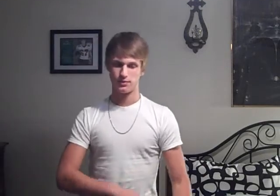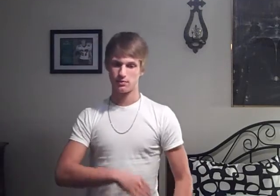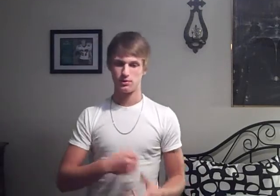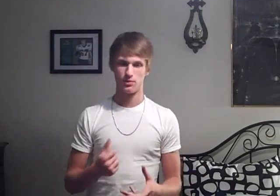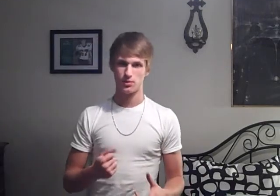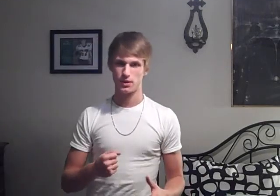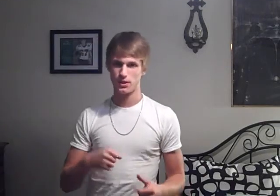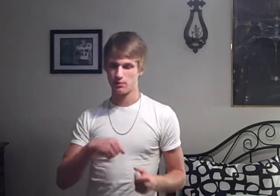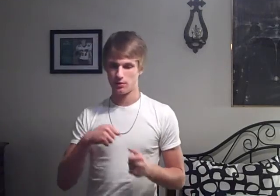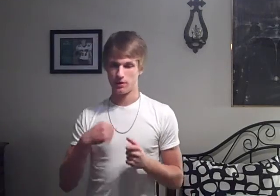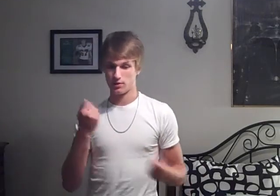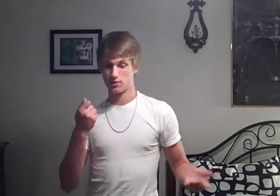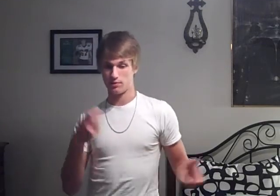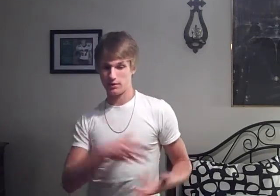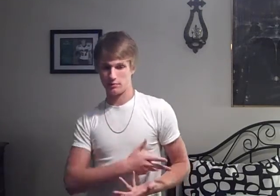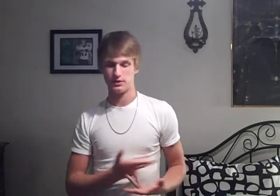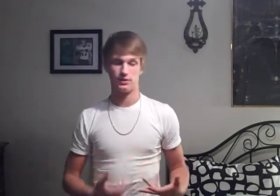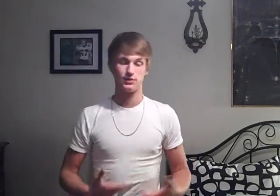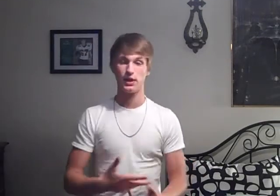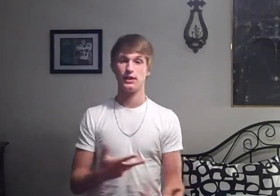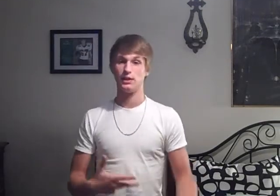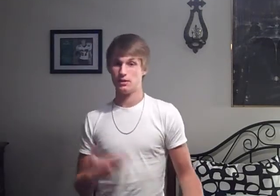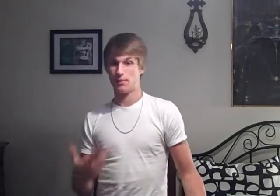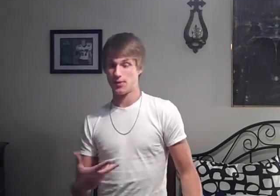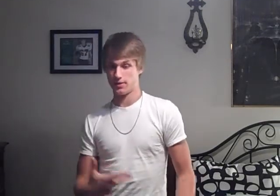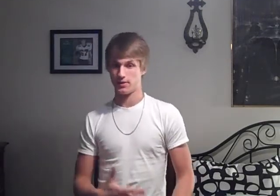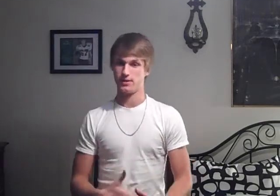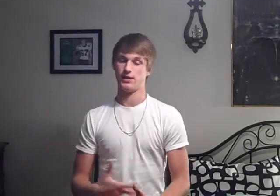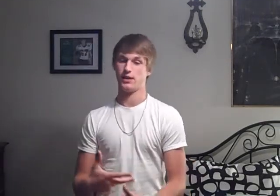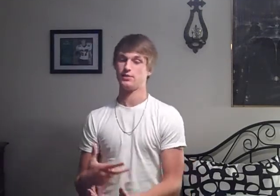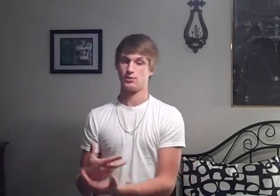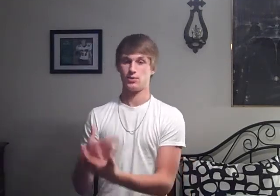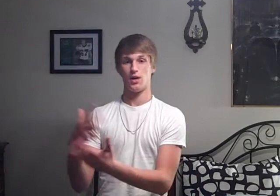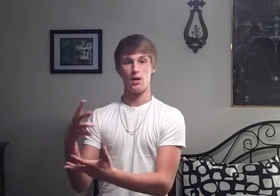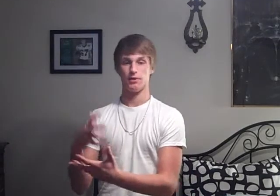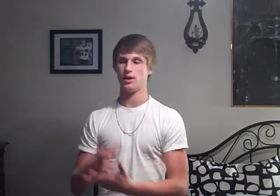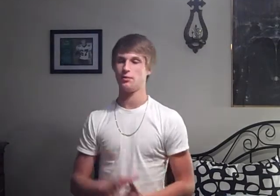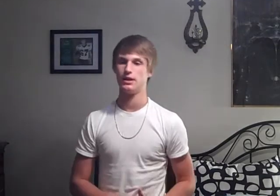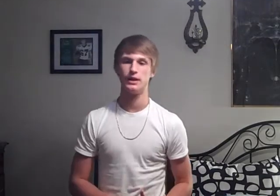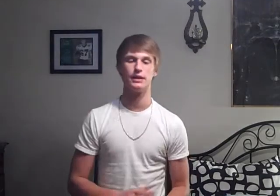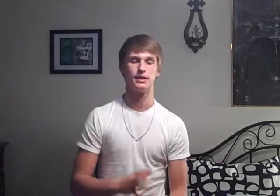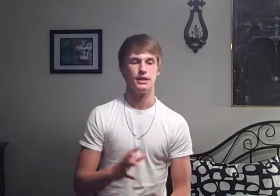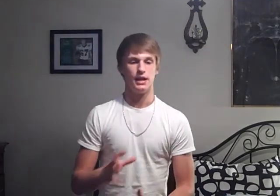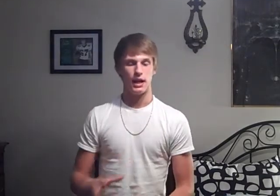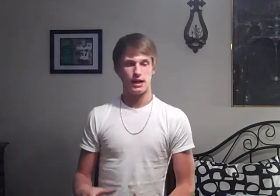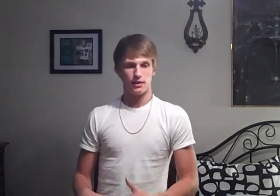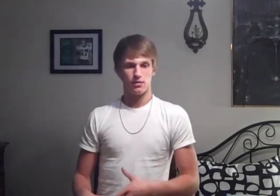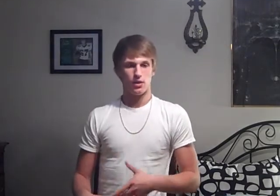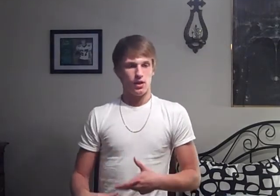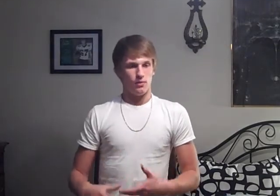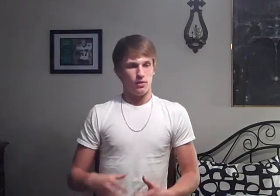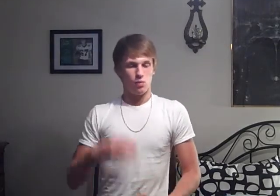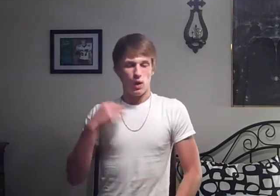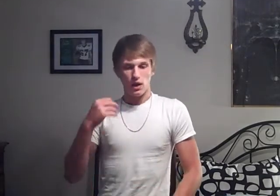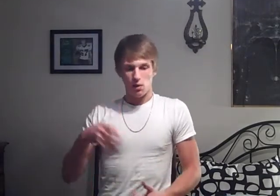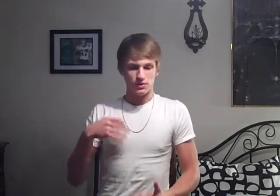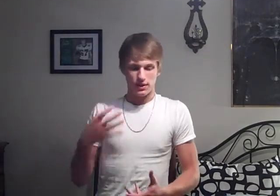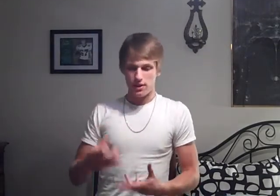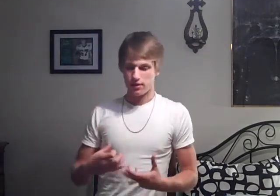get something sugary, and we like, ugh And we decided to eat it in a parking lot that had the store Hobby Lobby in it And while I was eating